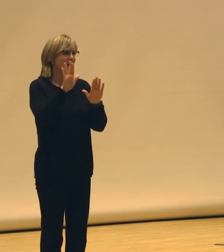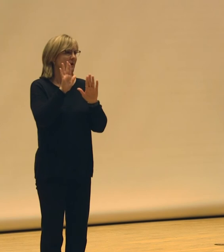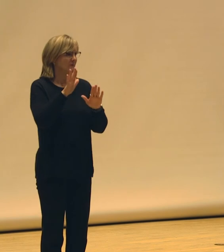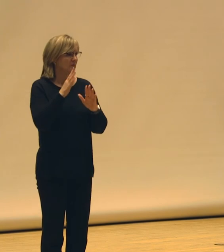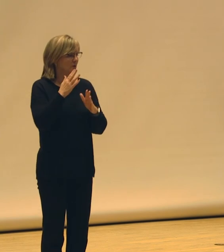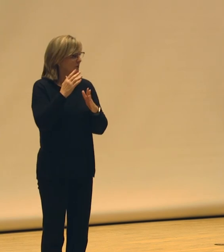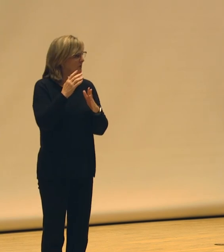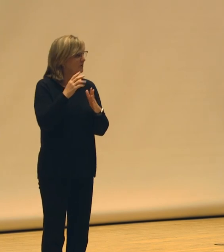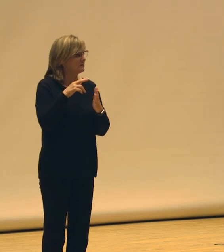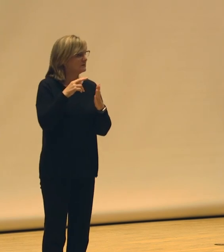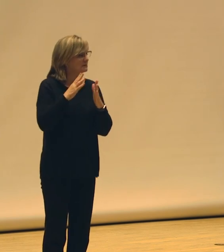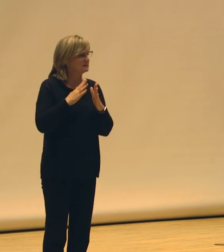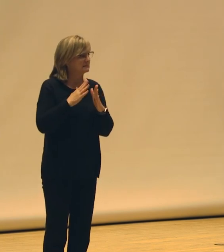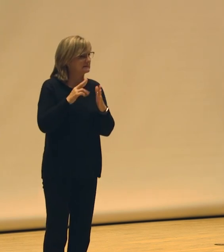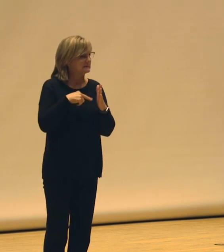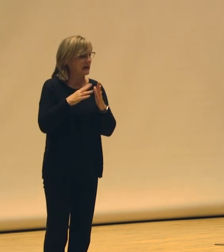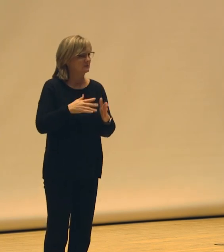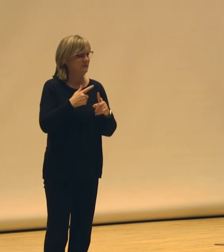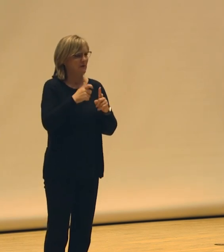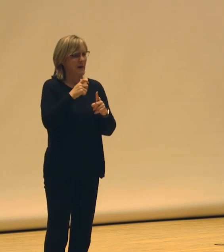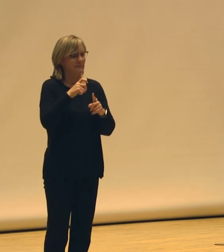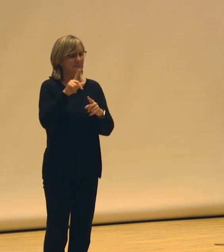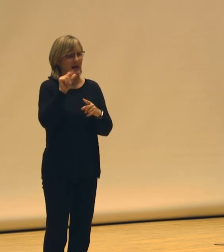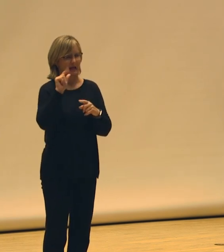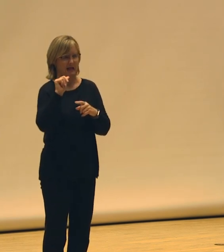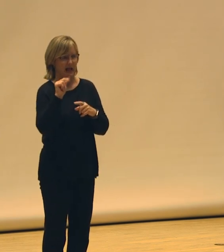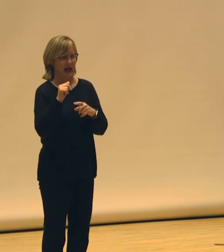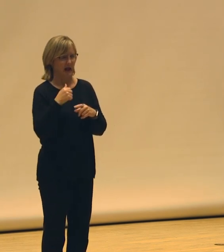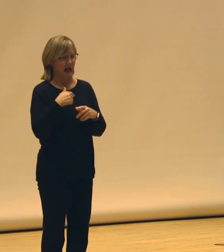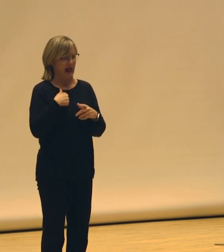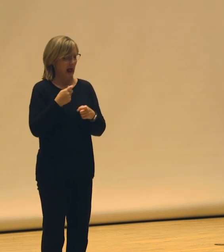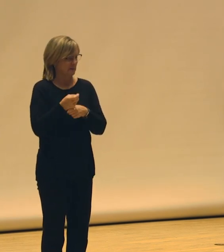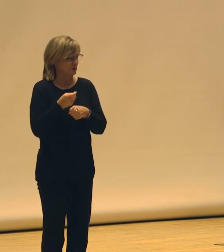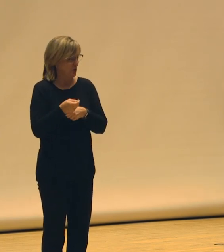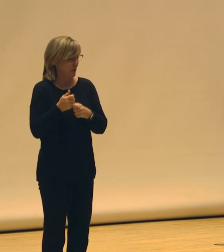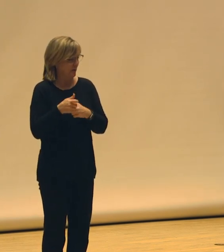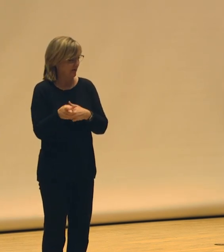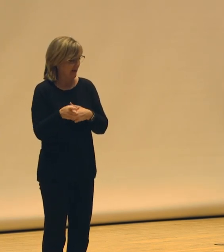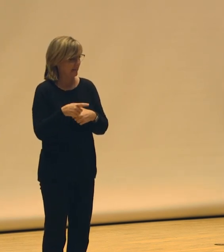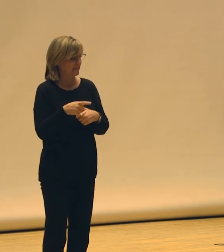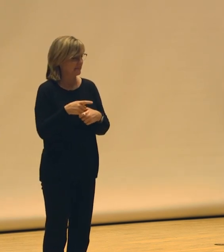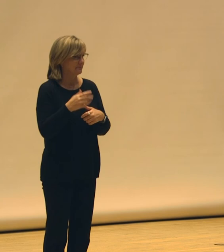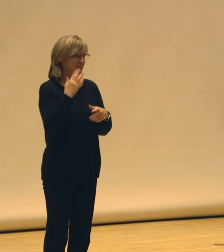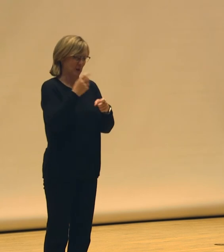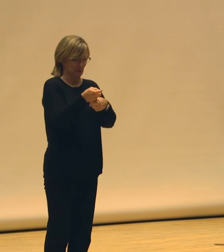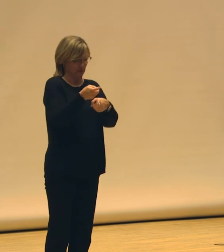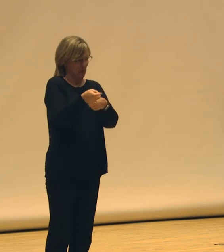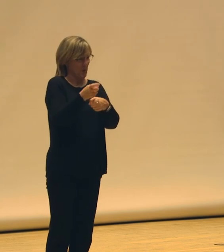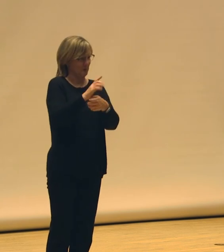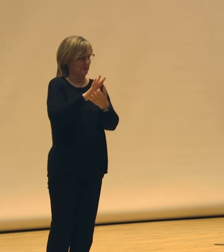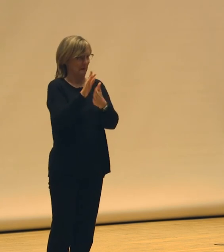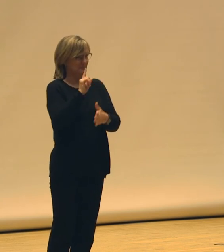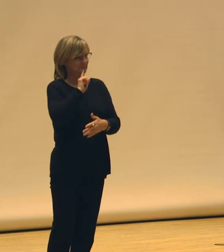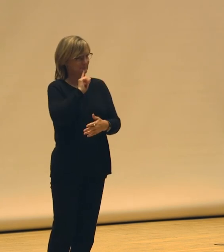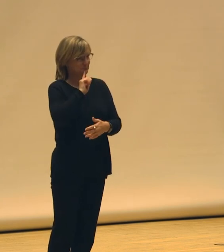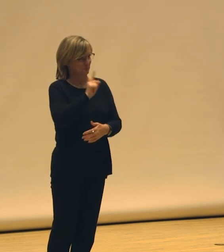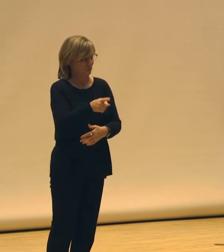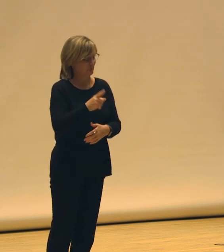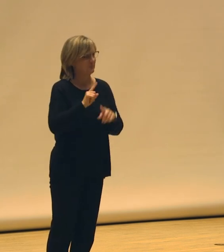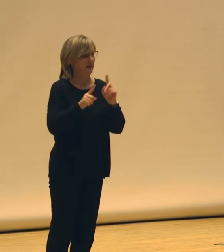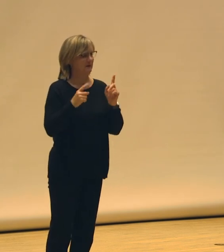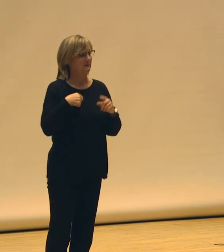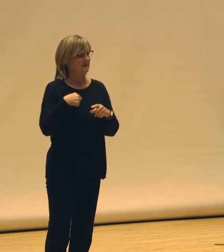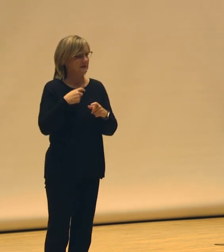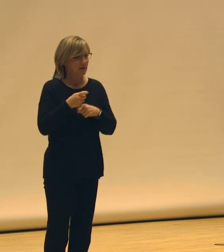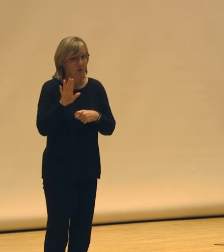dance maker from a really underground scene in LA. And I just kept joking with him. But, you know, jokes always come from truth, right? I kept joking with